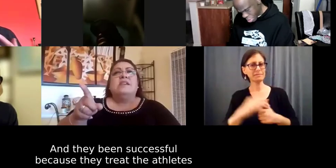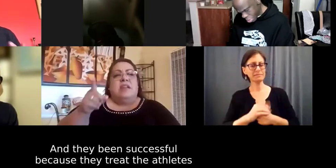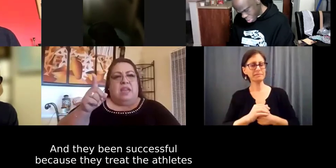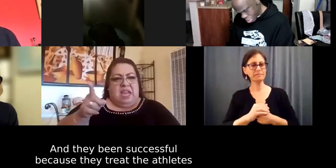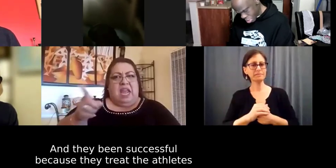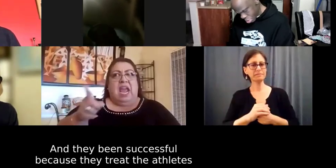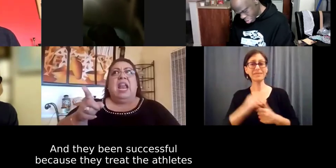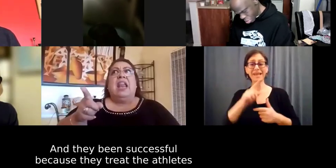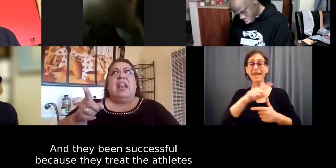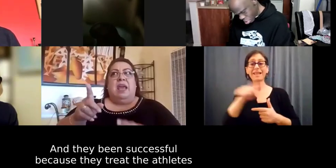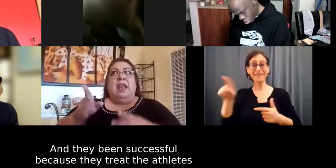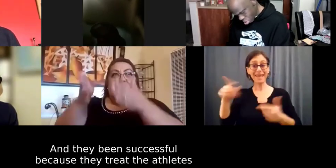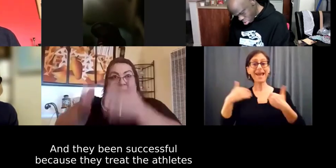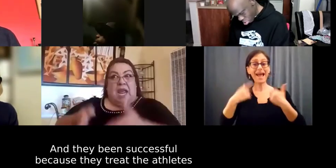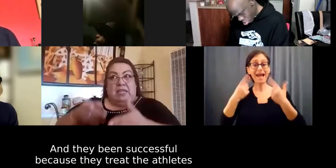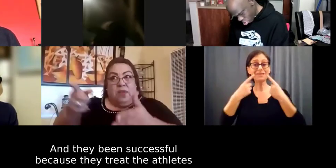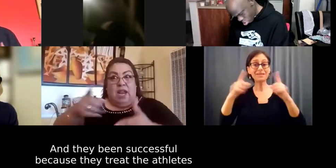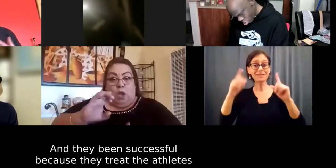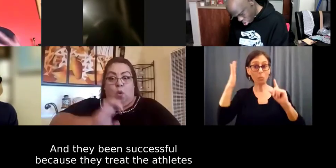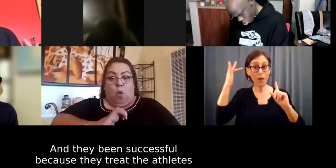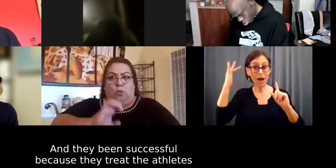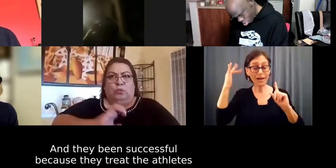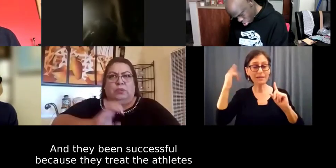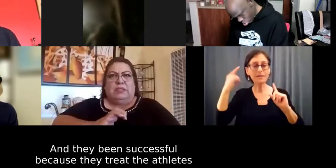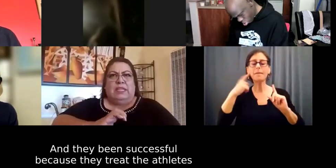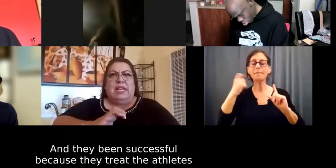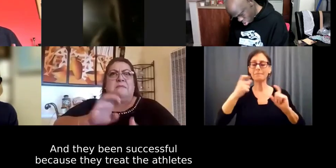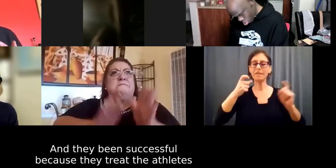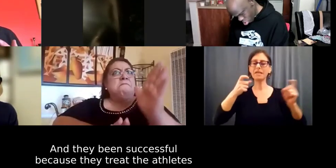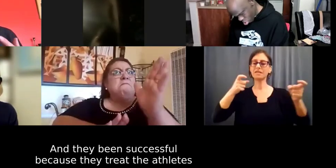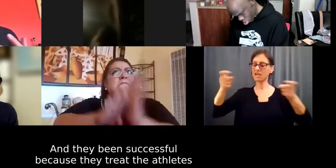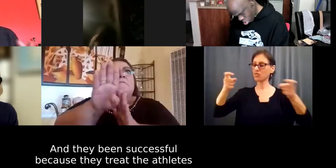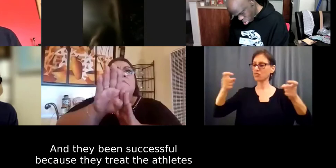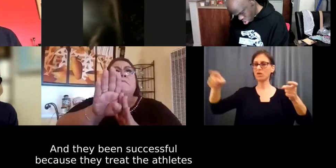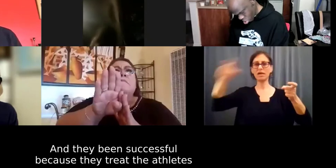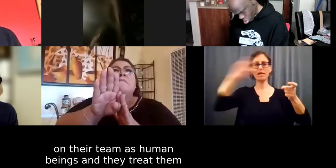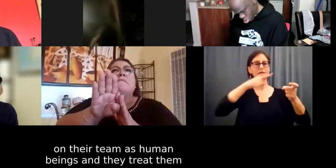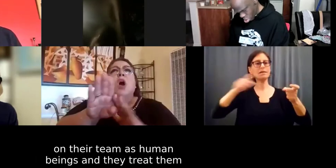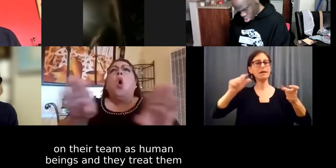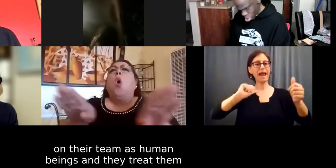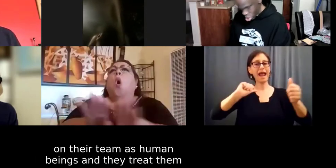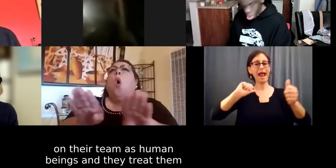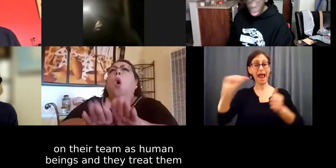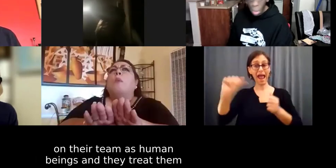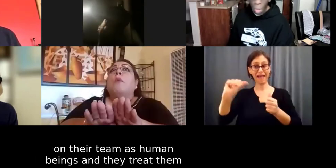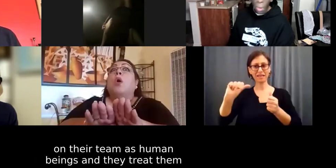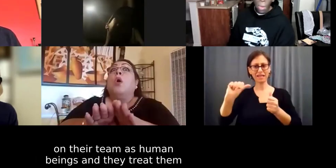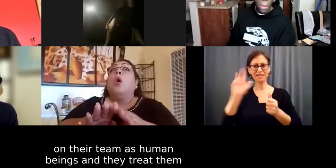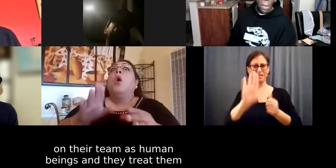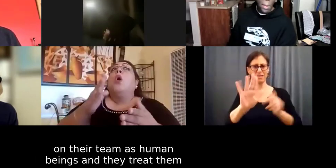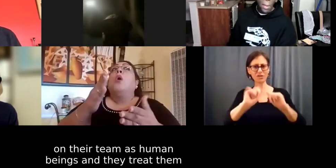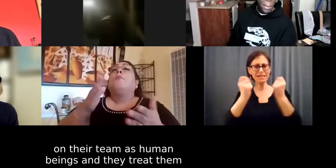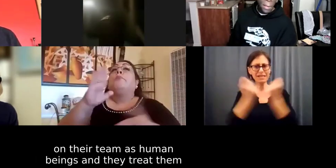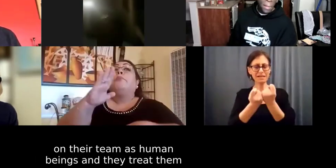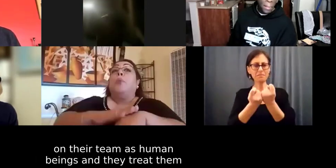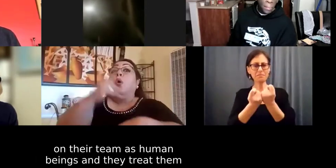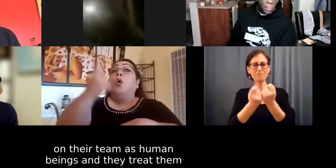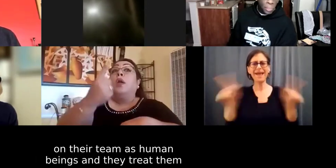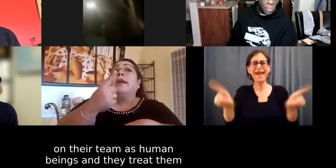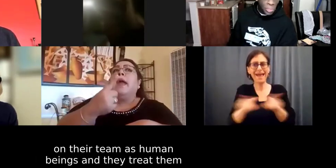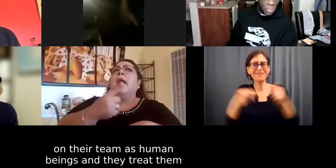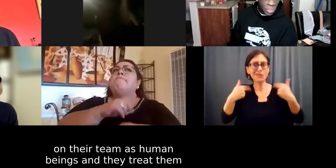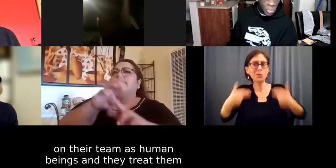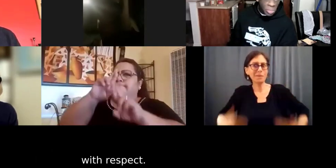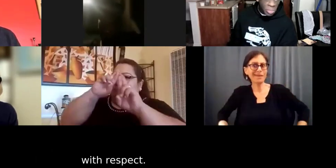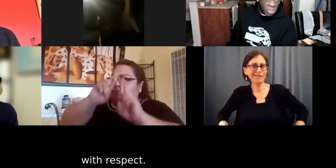they've been successful because they treat the athletes on their team as human beings